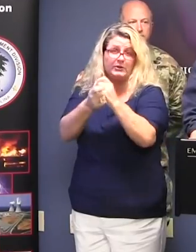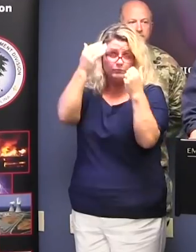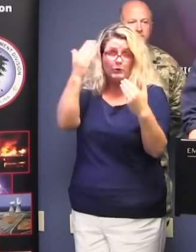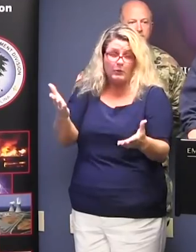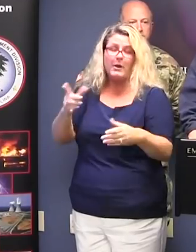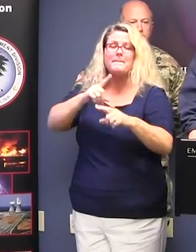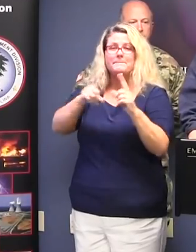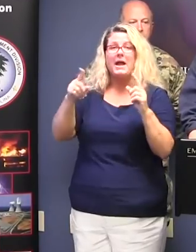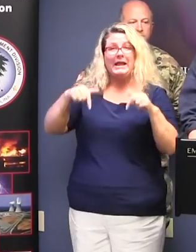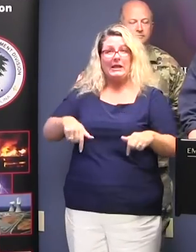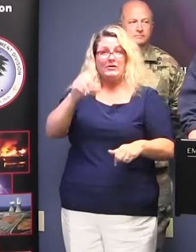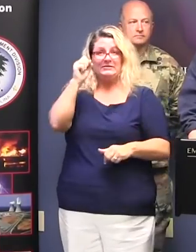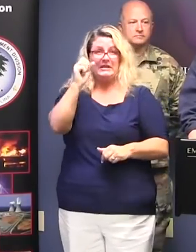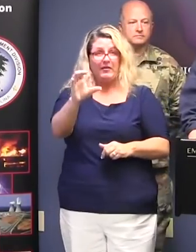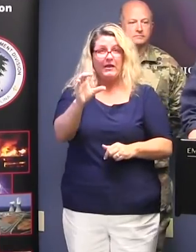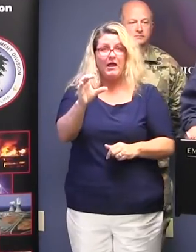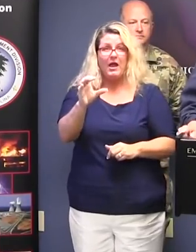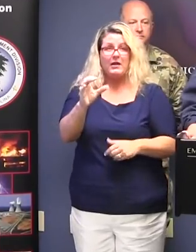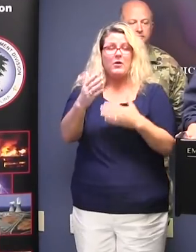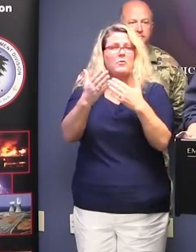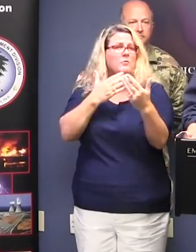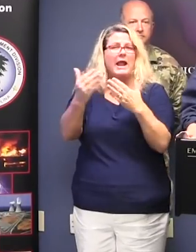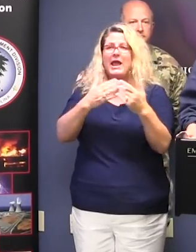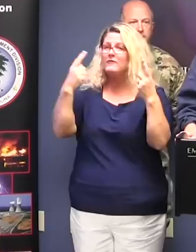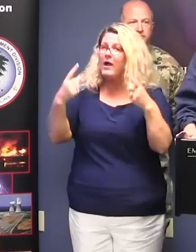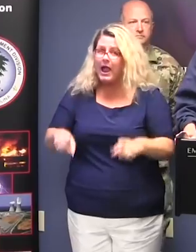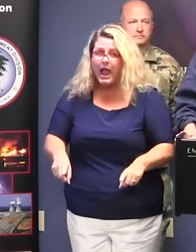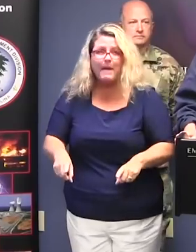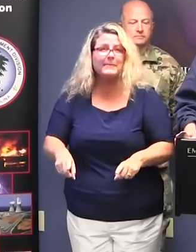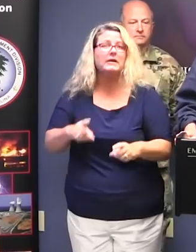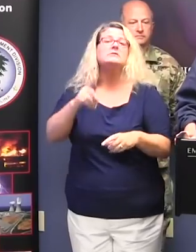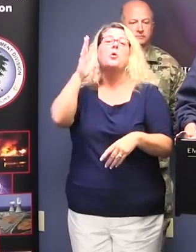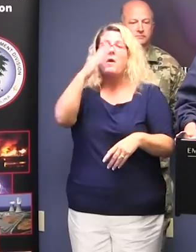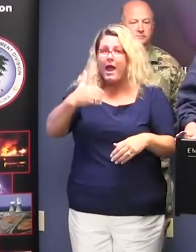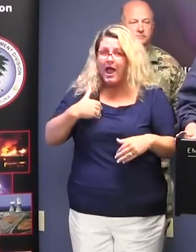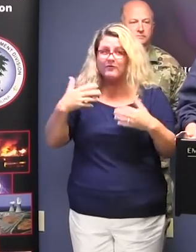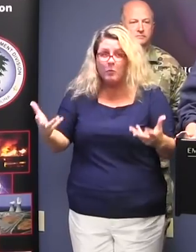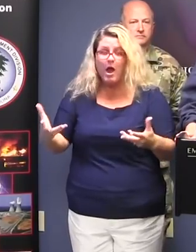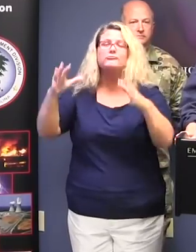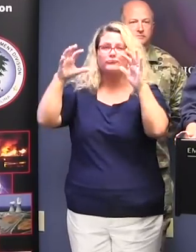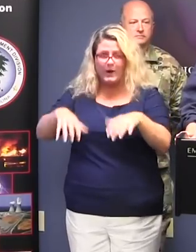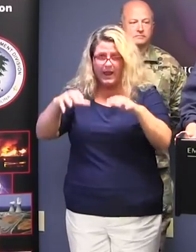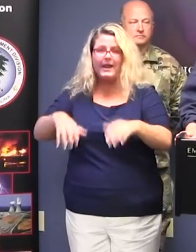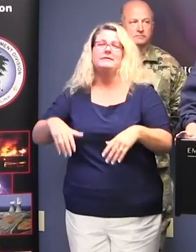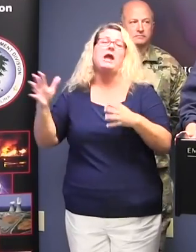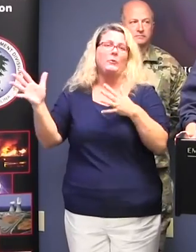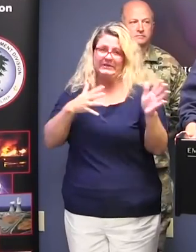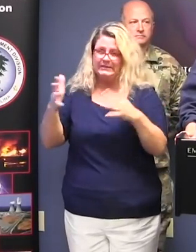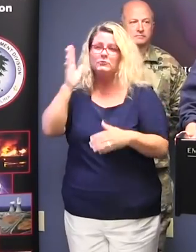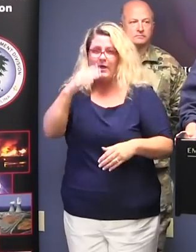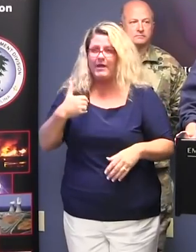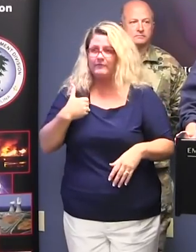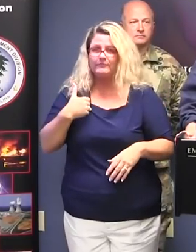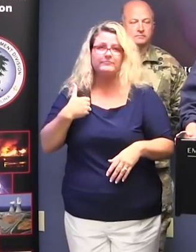means for us in South Carolina is that we, whatever happens, we're going to have a lot of rain and a lot of wind. Even if the hurricane goes